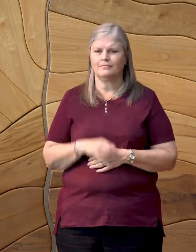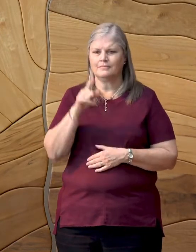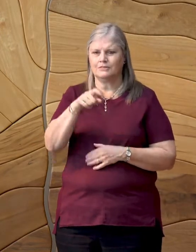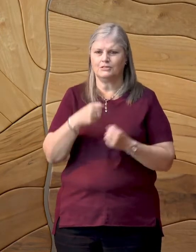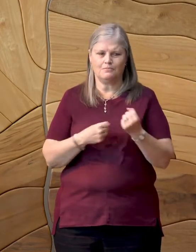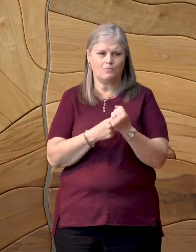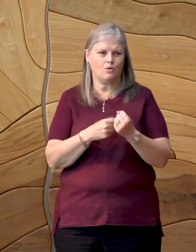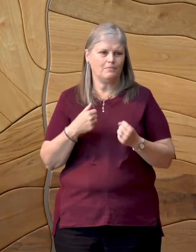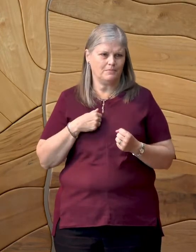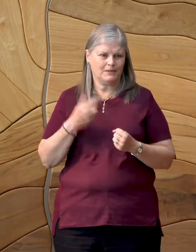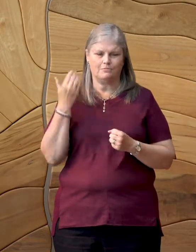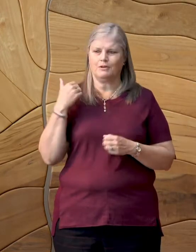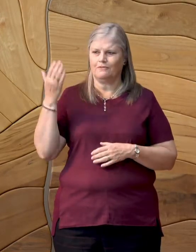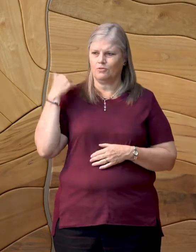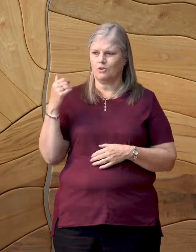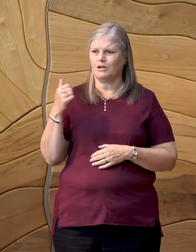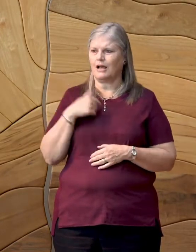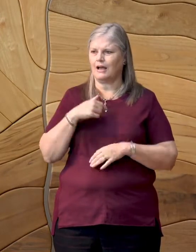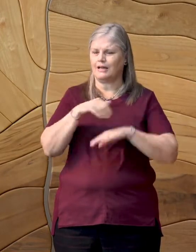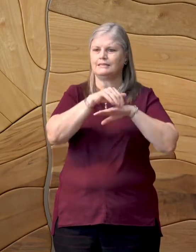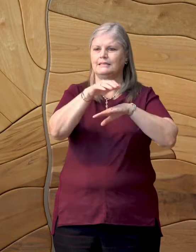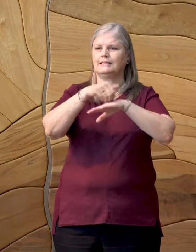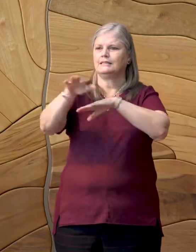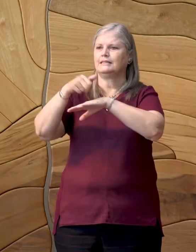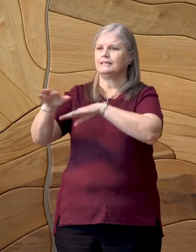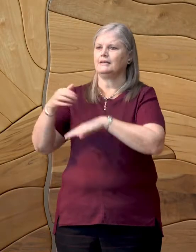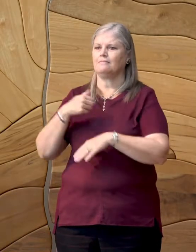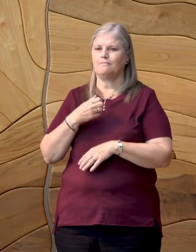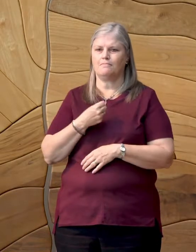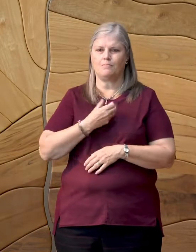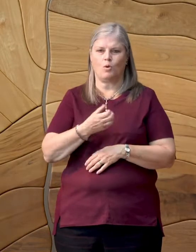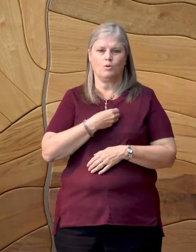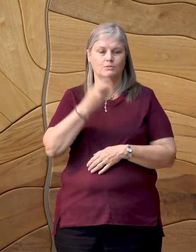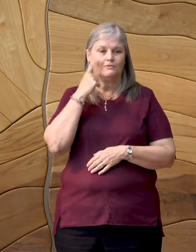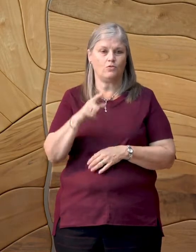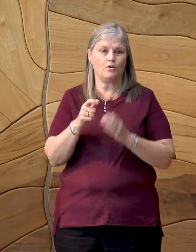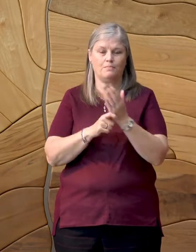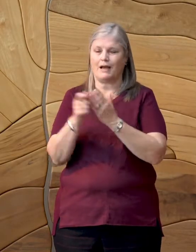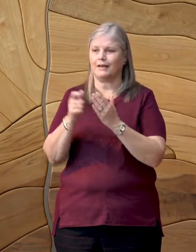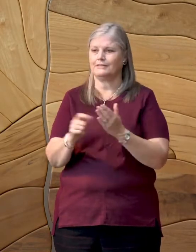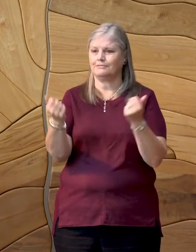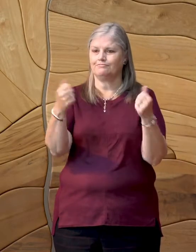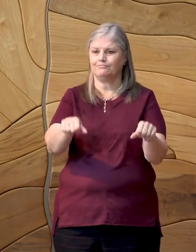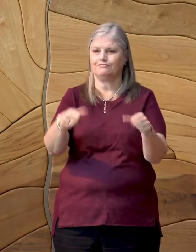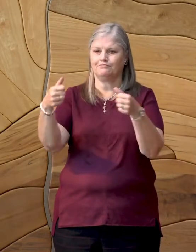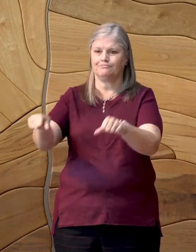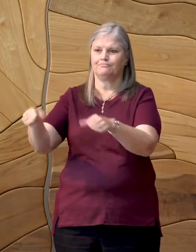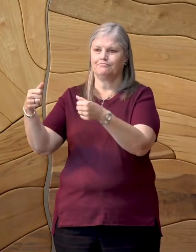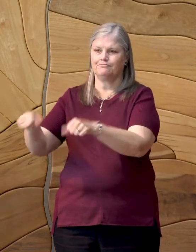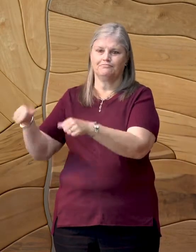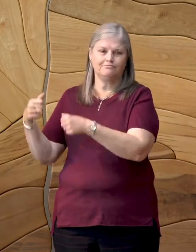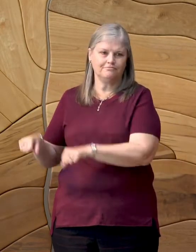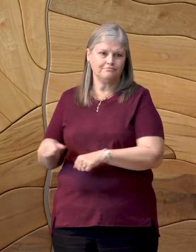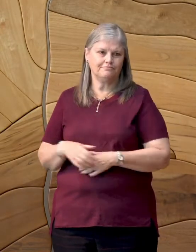me in the early days when I was sending out my poems to magazines and getting almost all of them back.